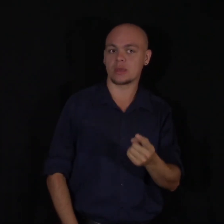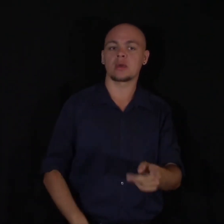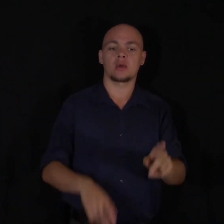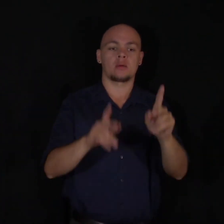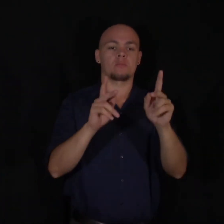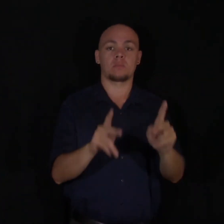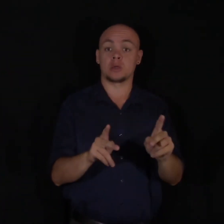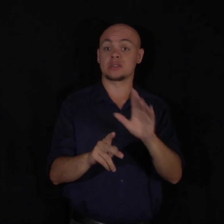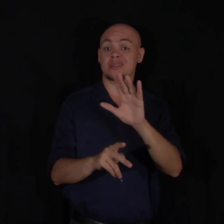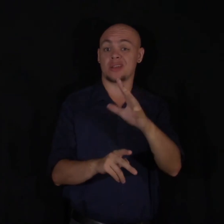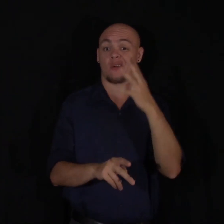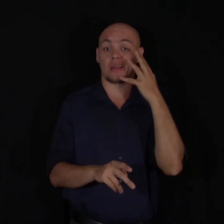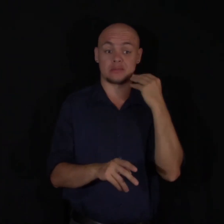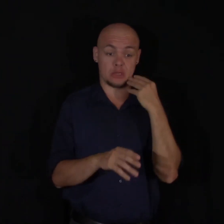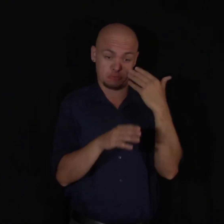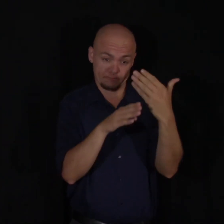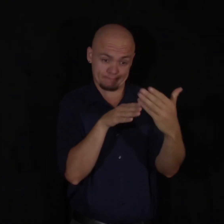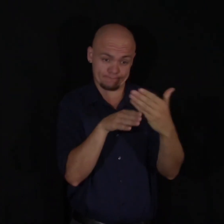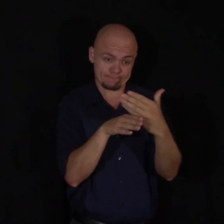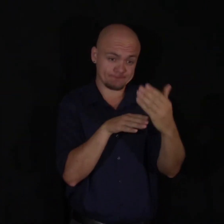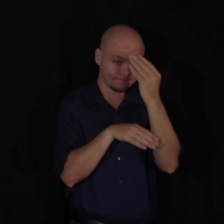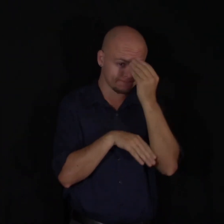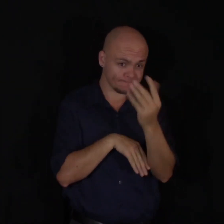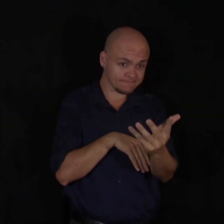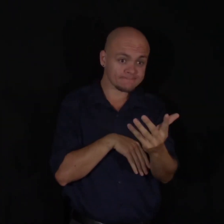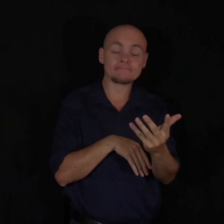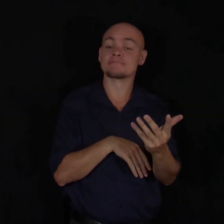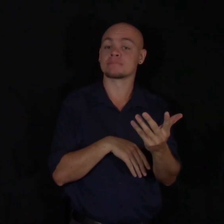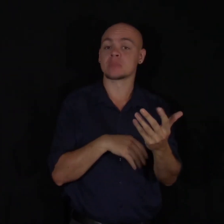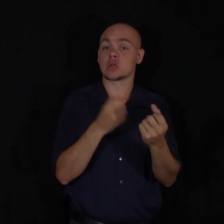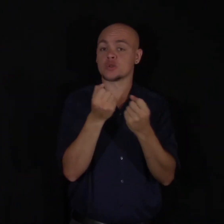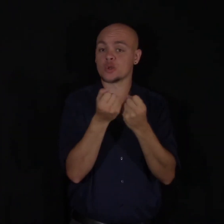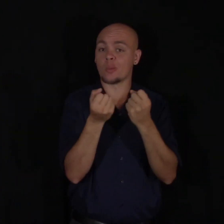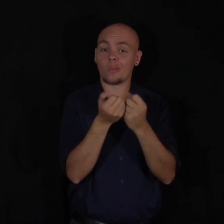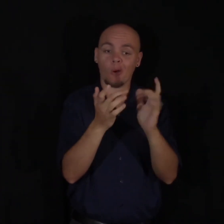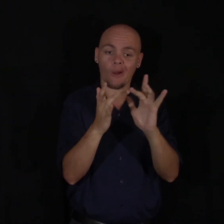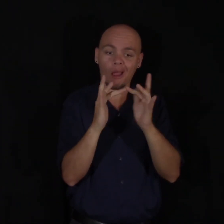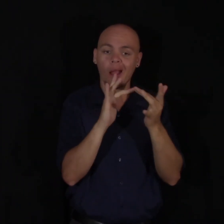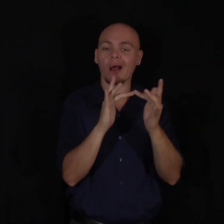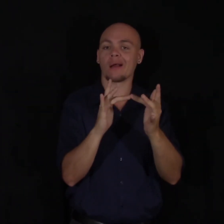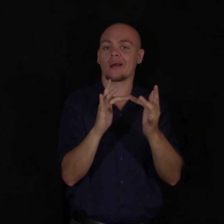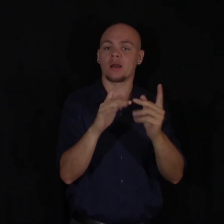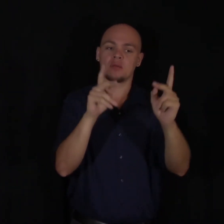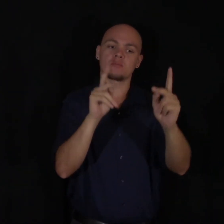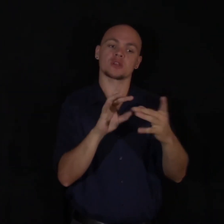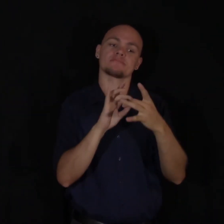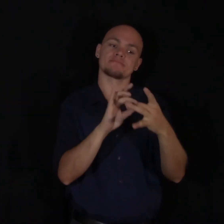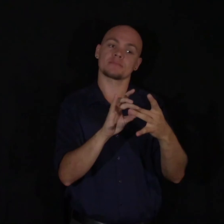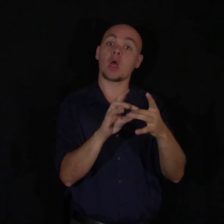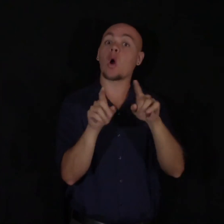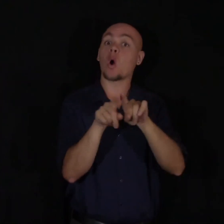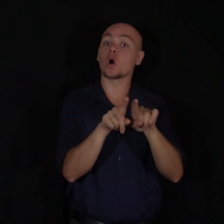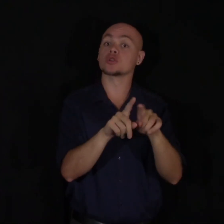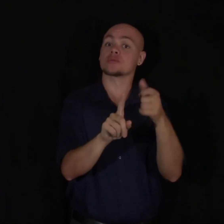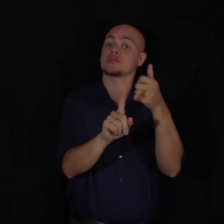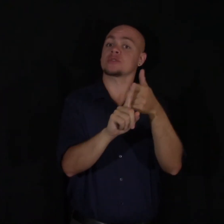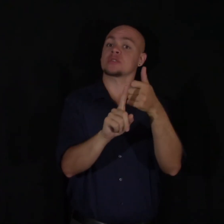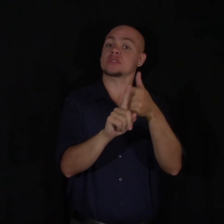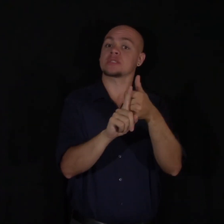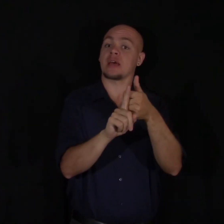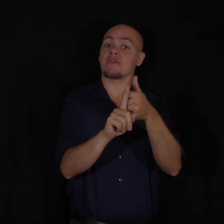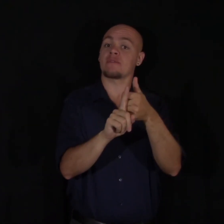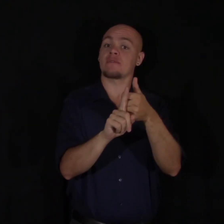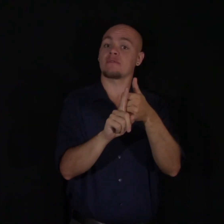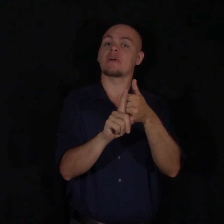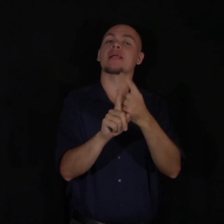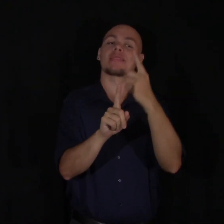share your experiences with. It gives you a support network. It allows you to connect to someone. But it also allows you to think of someone other than